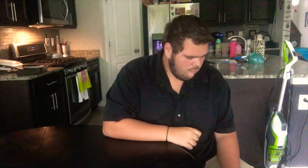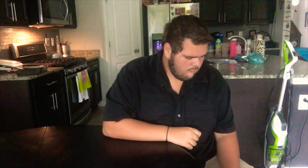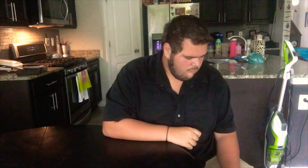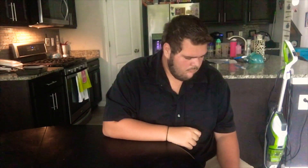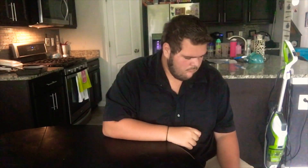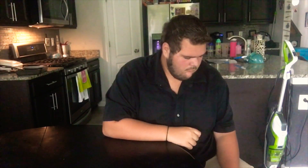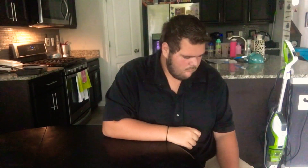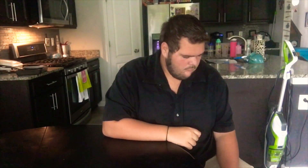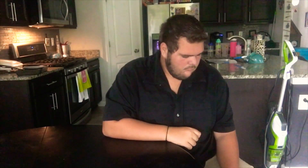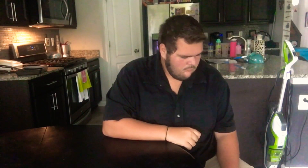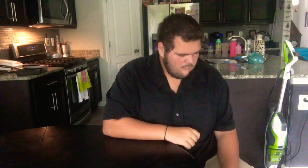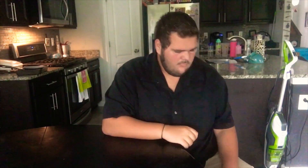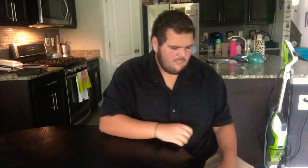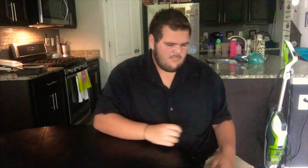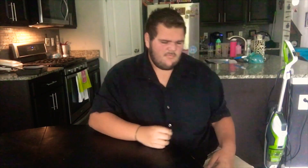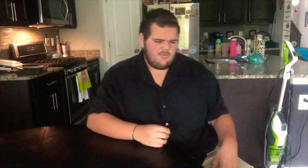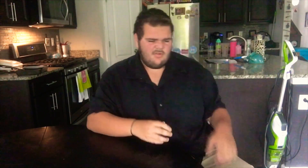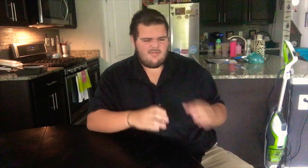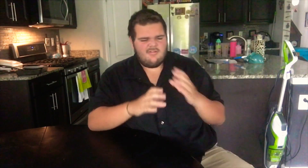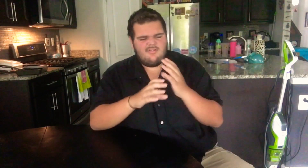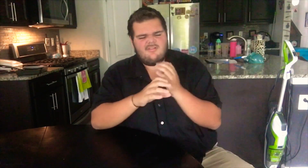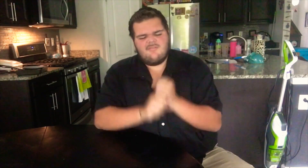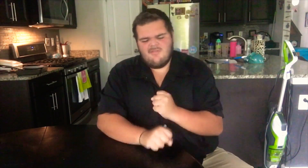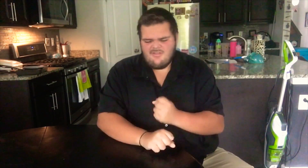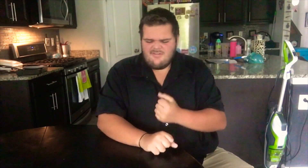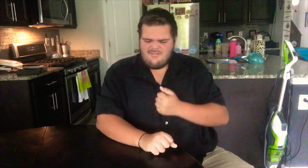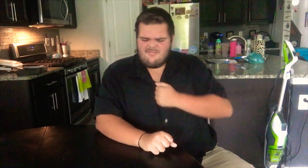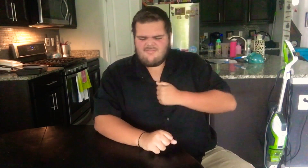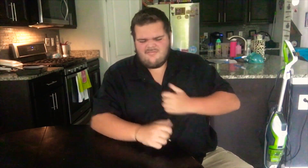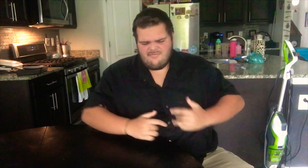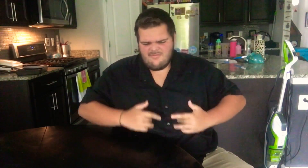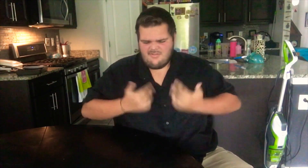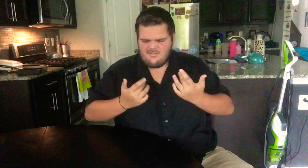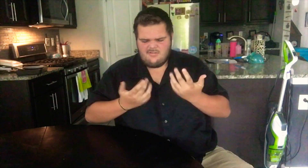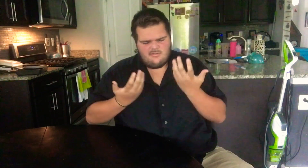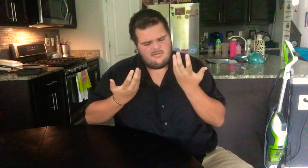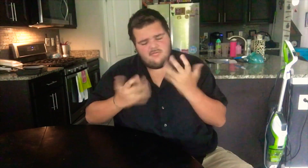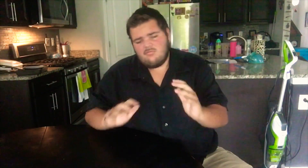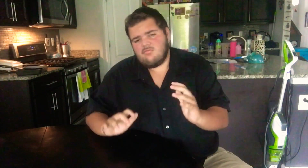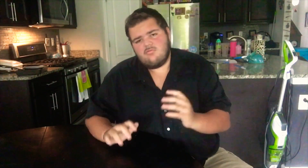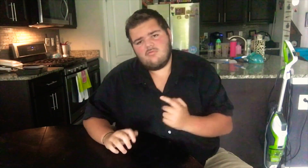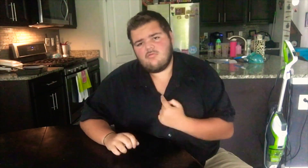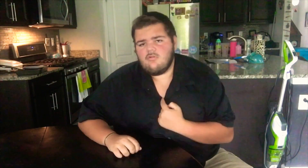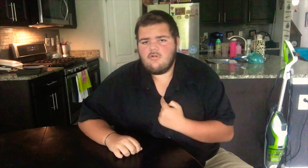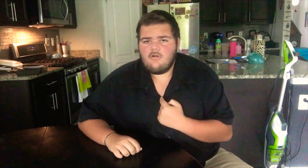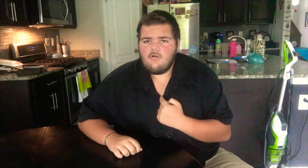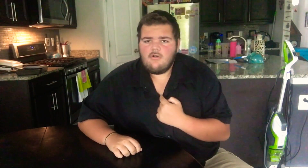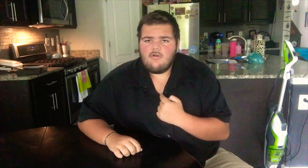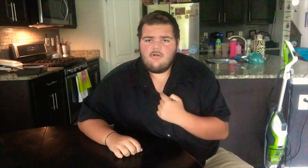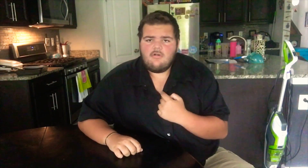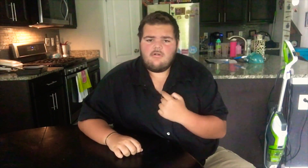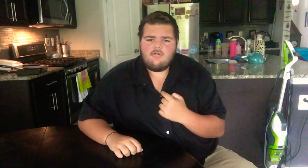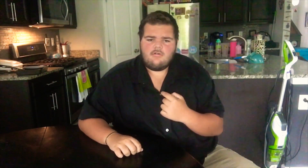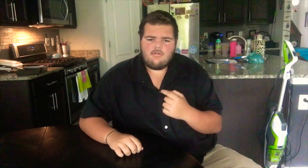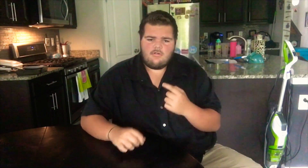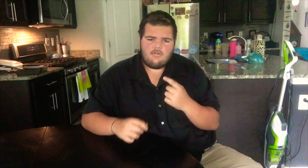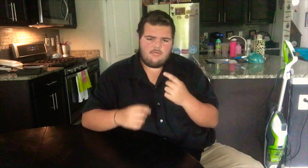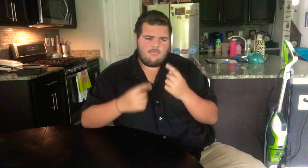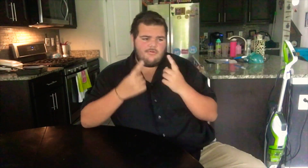I'm done hating myself for fear then I'm done crying